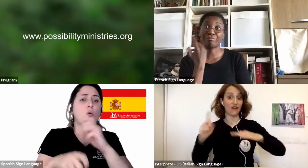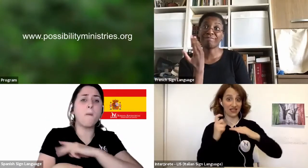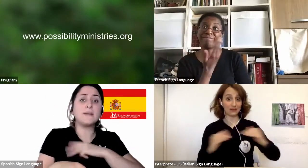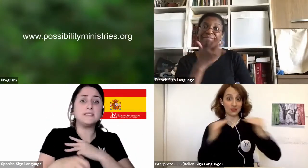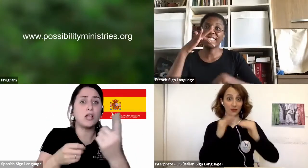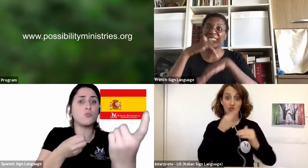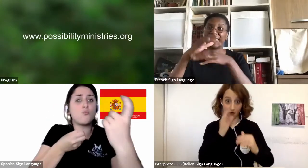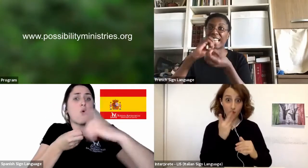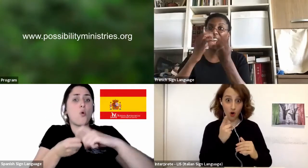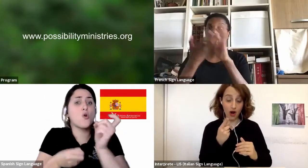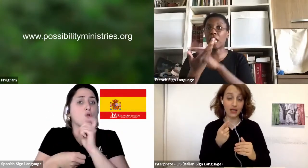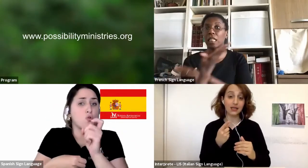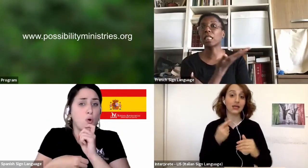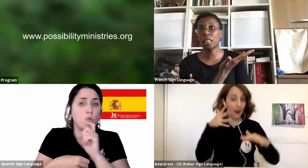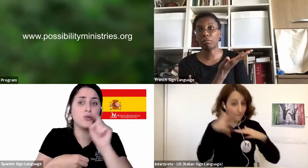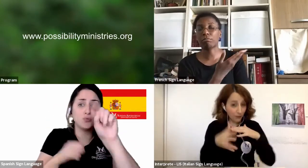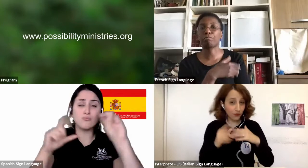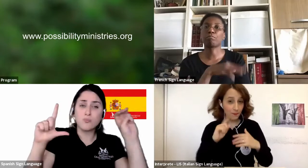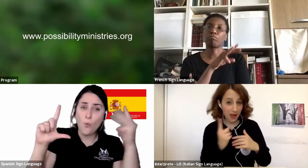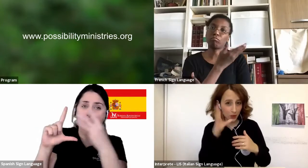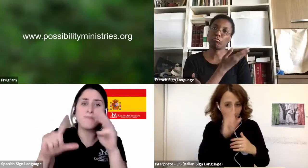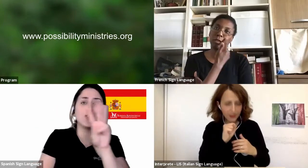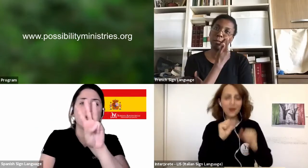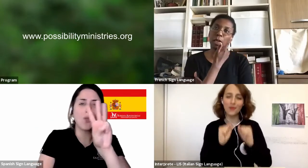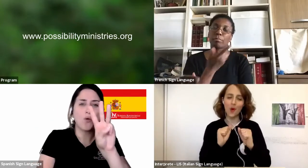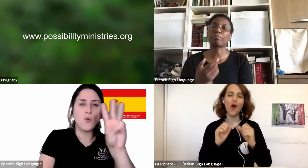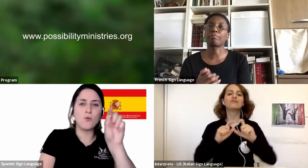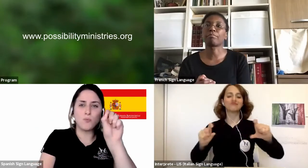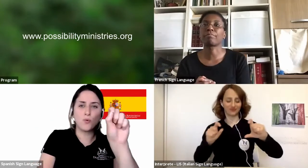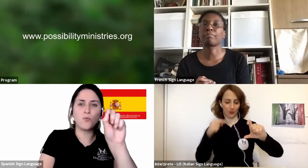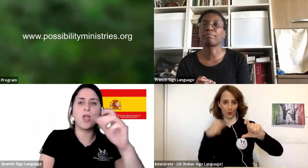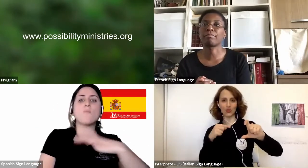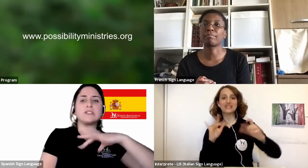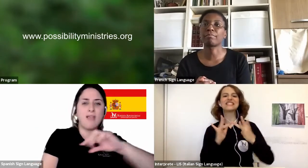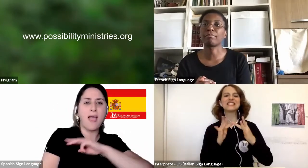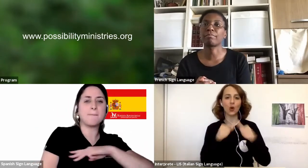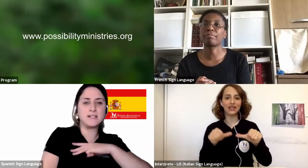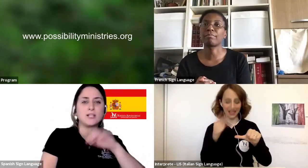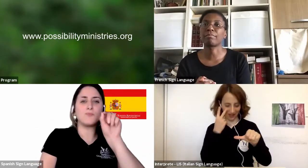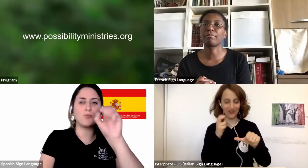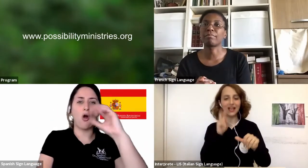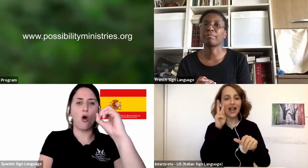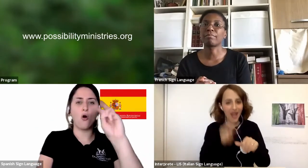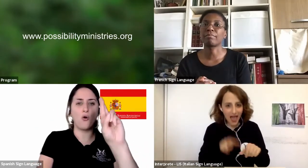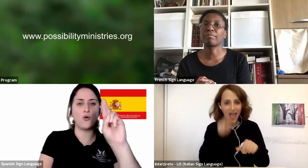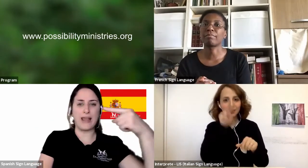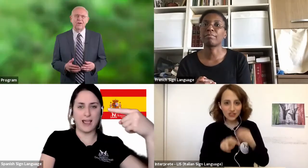possibilityministry.org. Join our network of possibility believers.